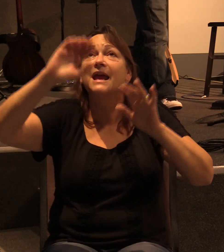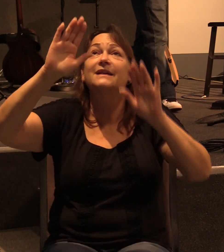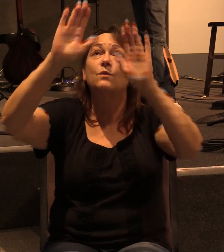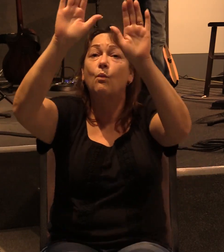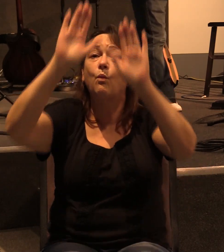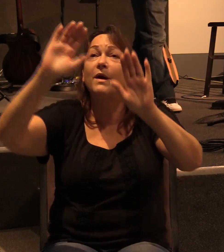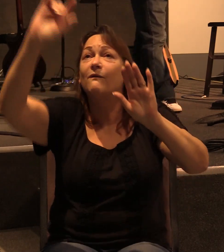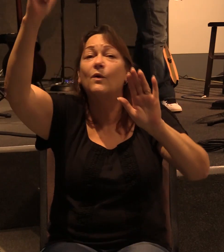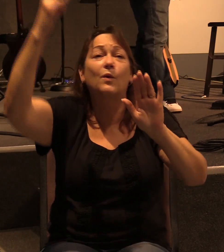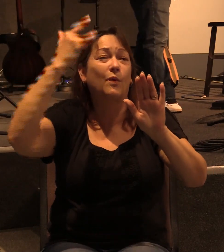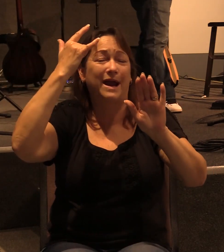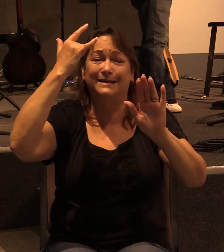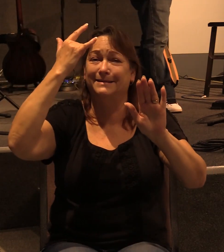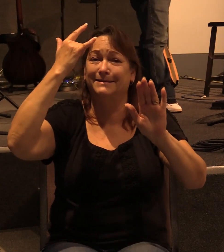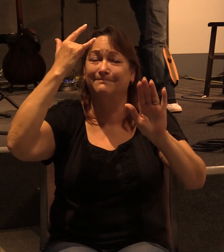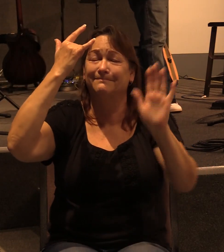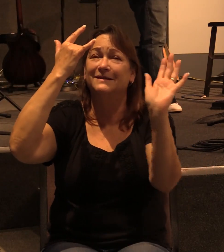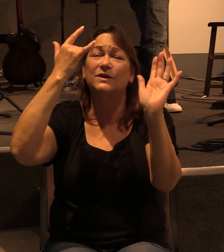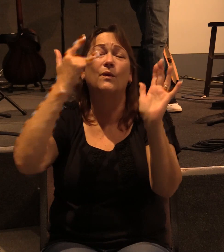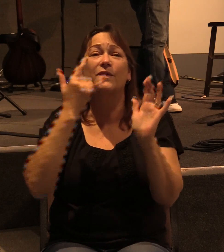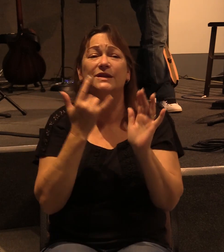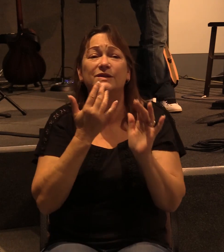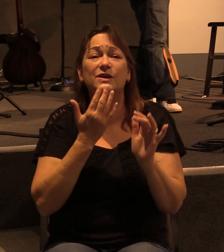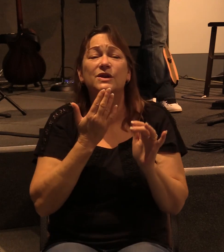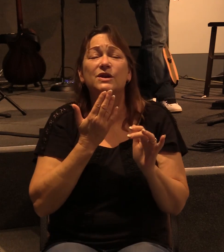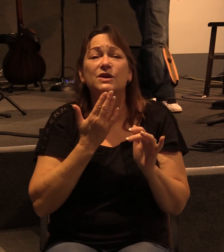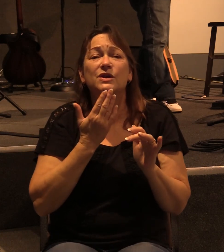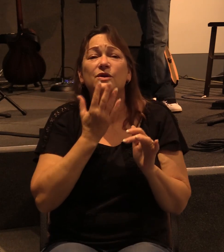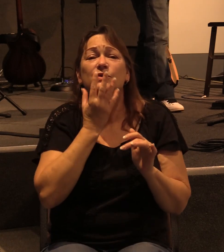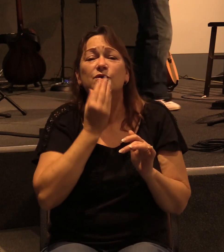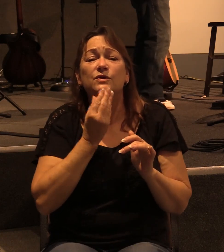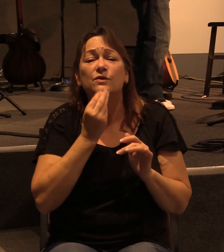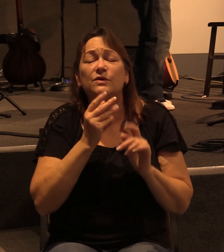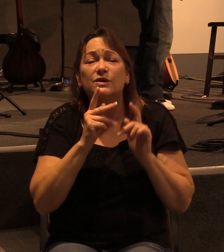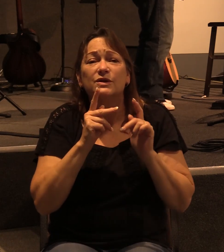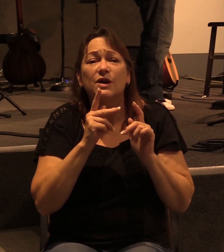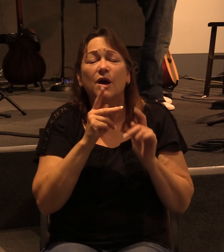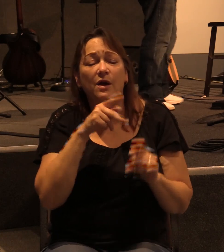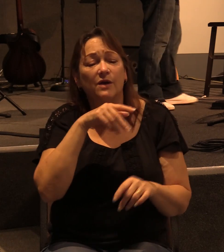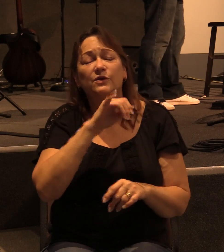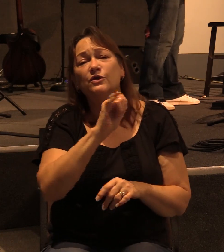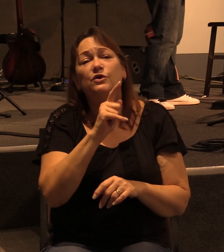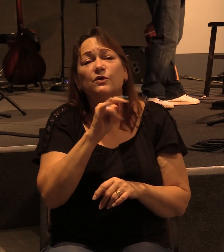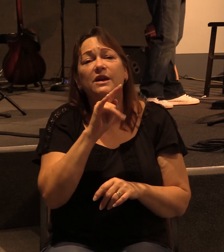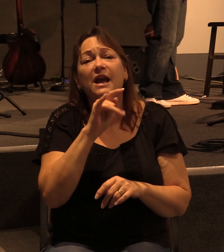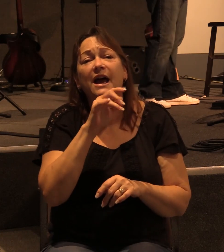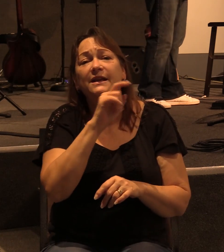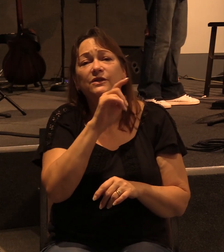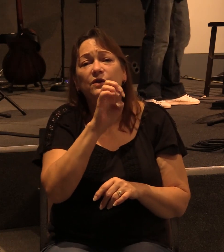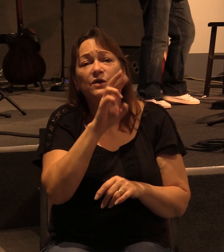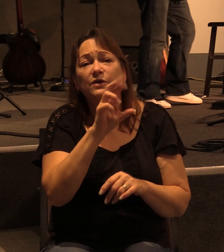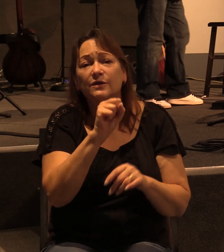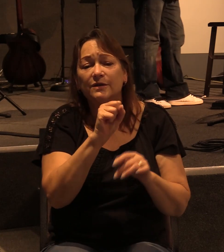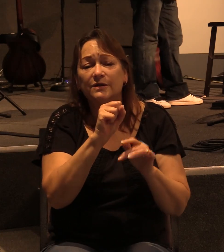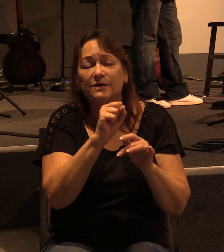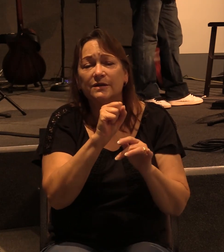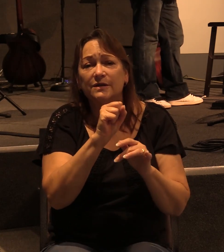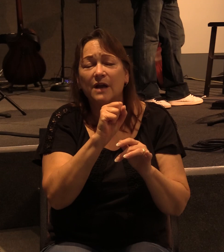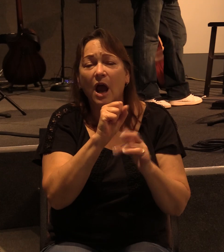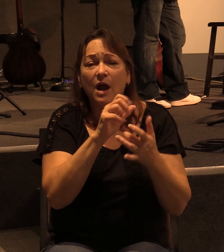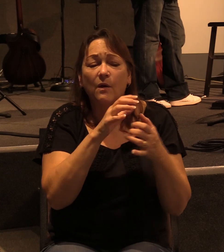We're under the grace of God. so these Judaizers come to spy out this freedom that we have in Christ.